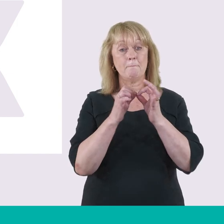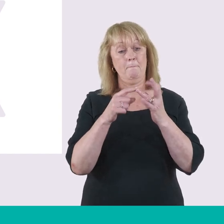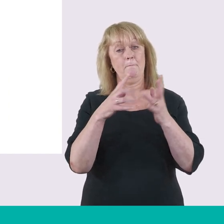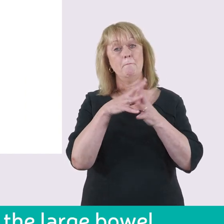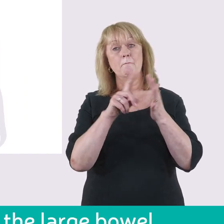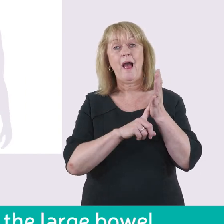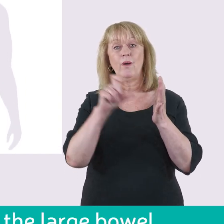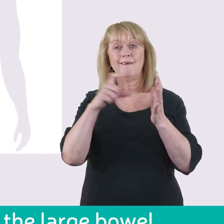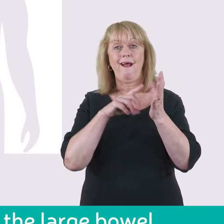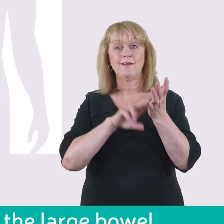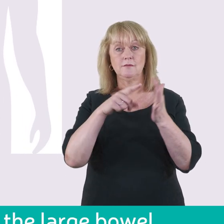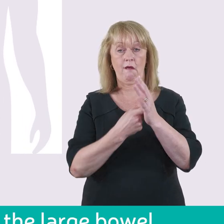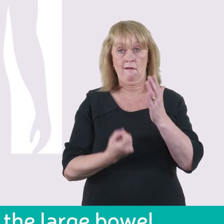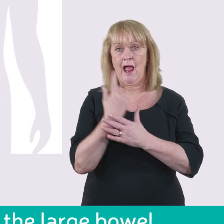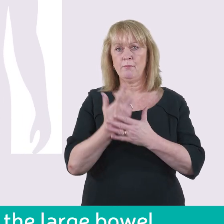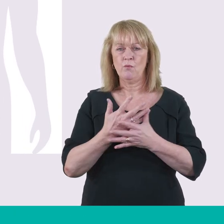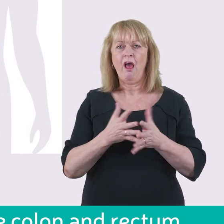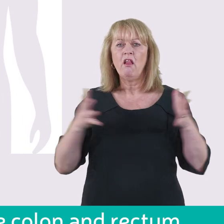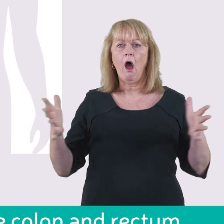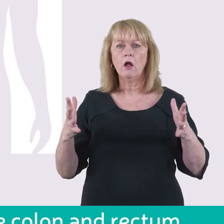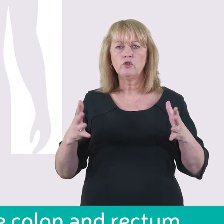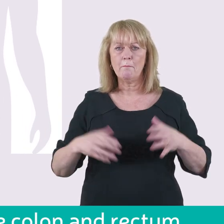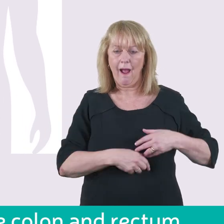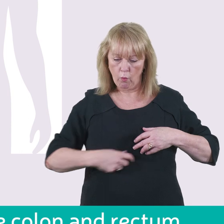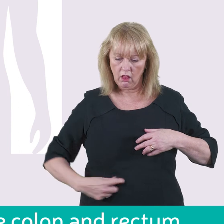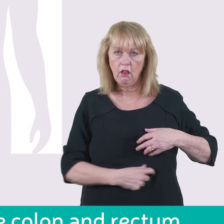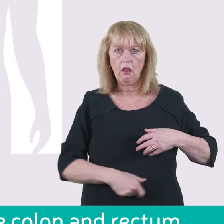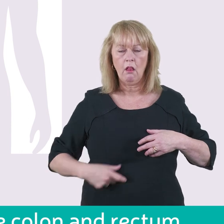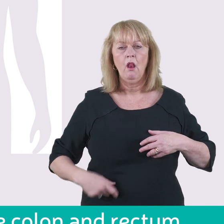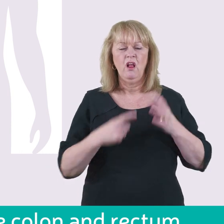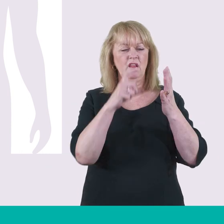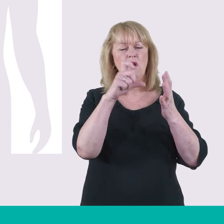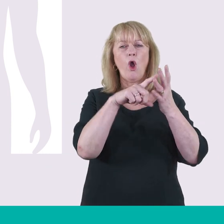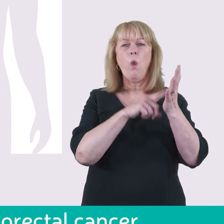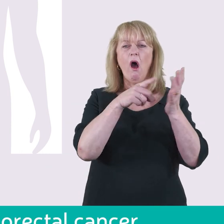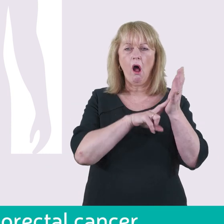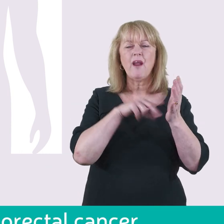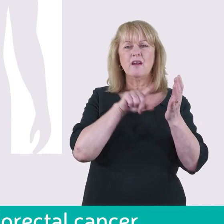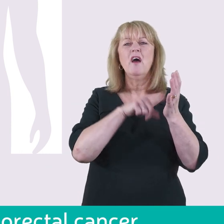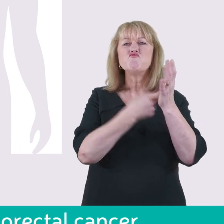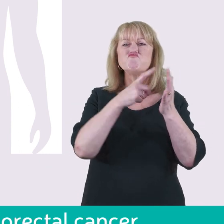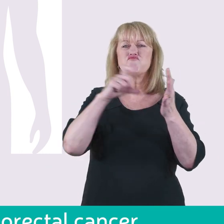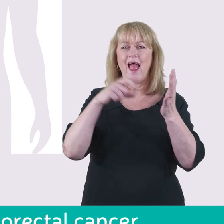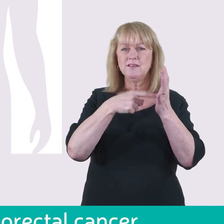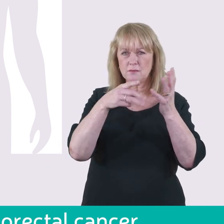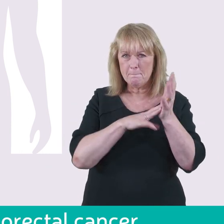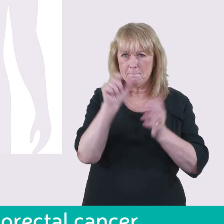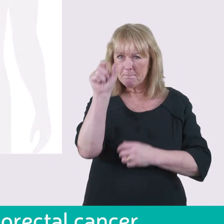Bowel cancer occurs in the large bowel, which is made up of the colon and rectum. It's also known as colorectal cancer.